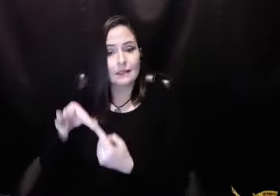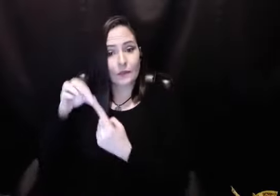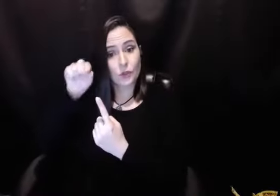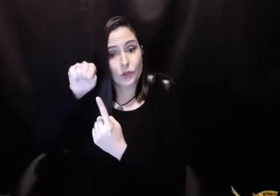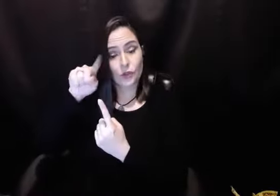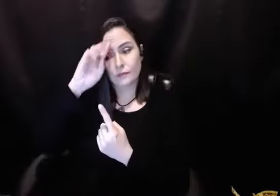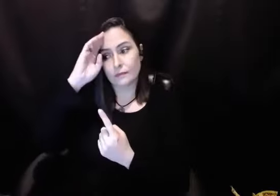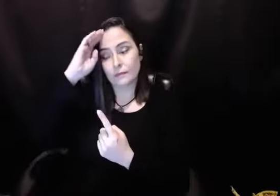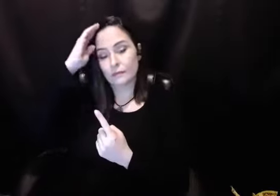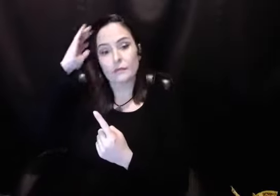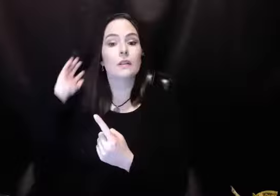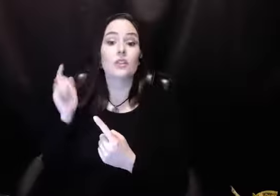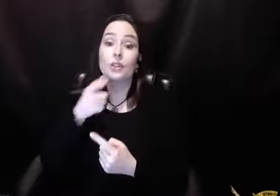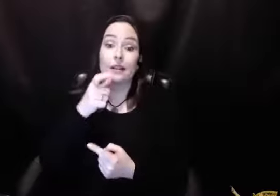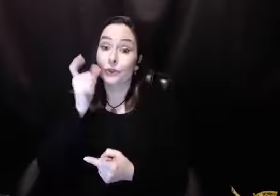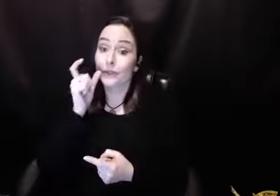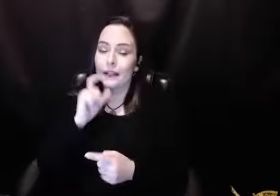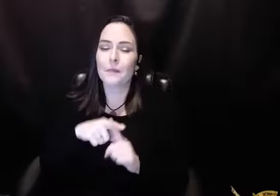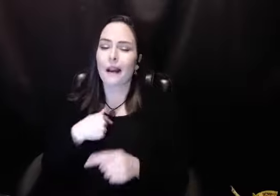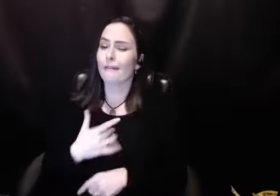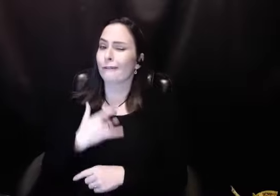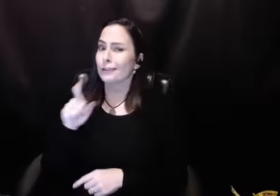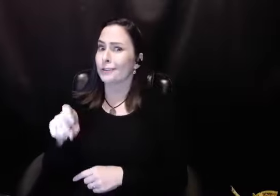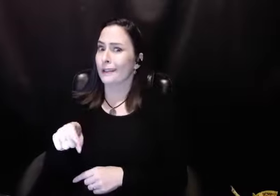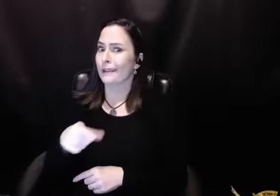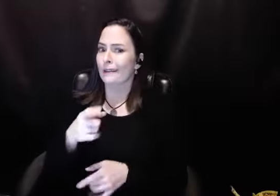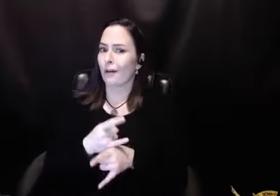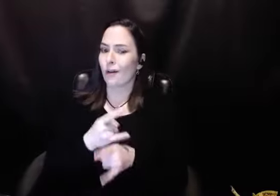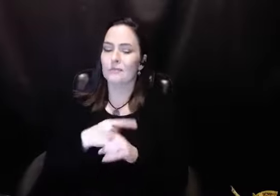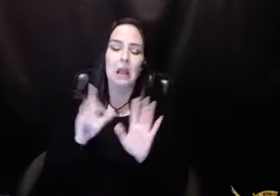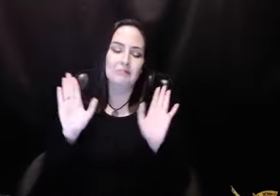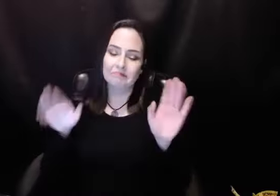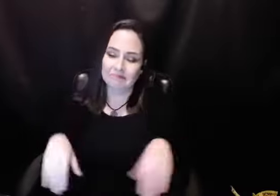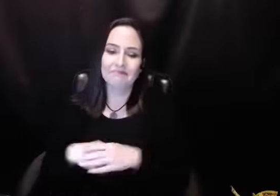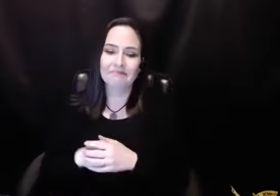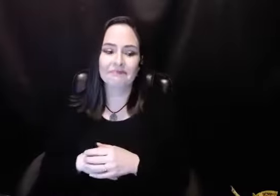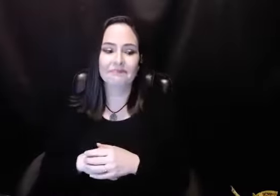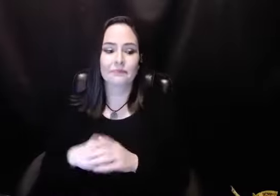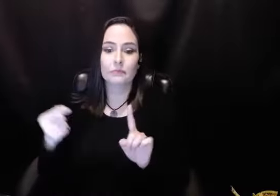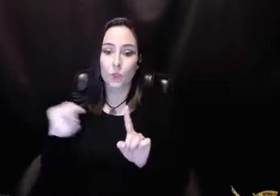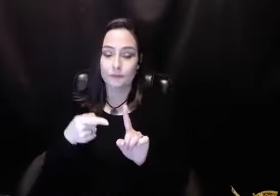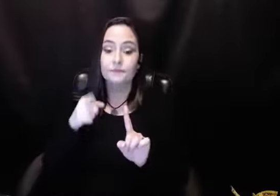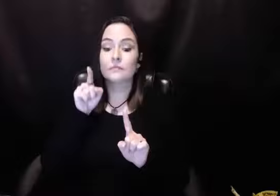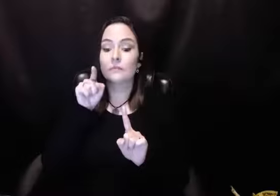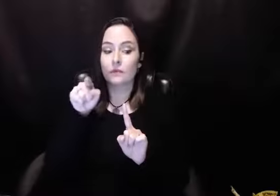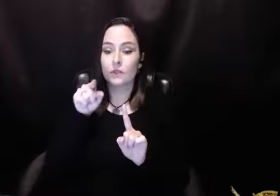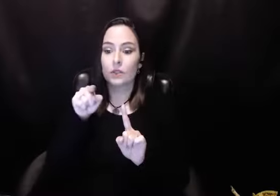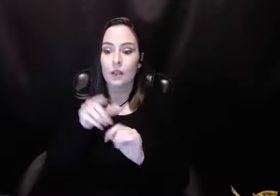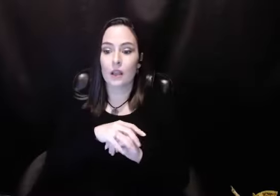alcoholism. Everyone in her family except her, she just didn't drink. I always felt like she needed one. But